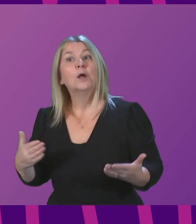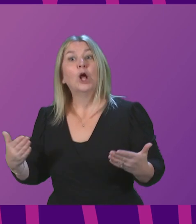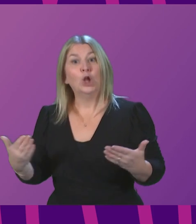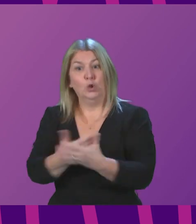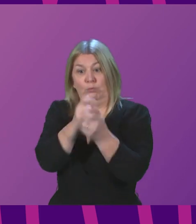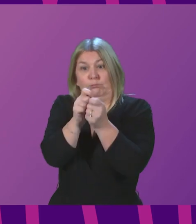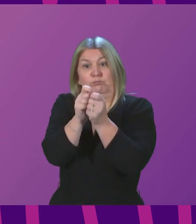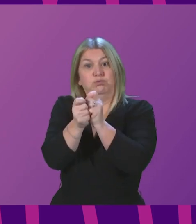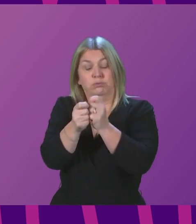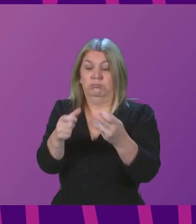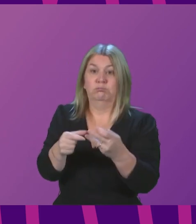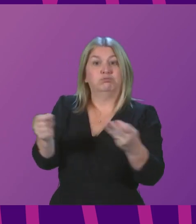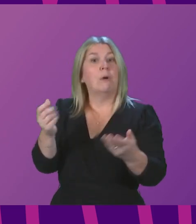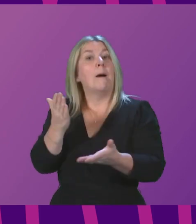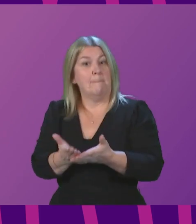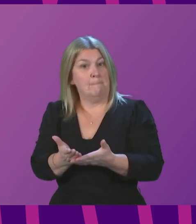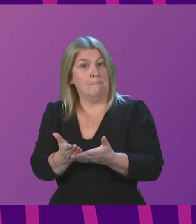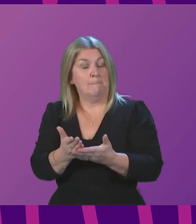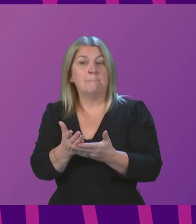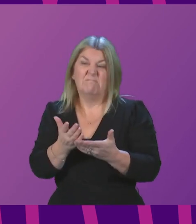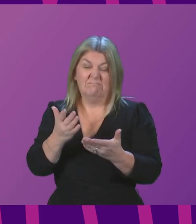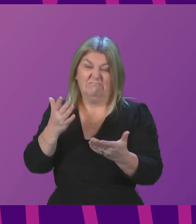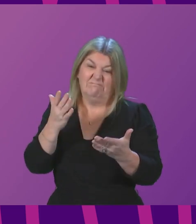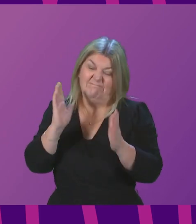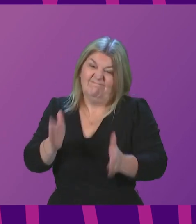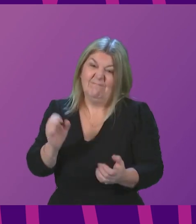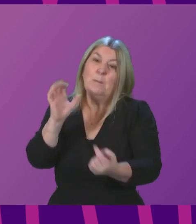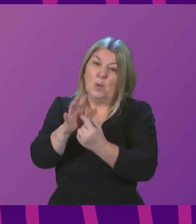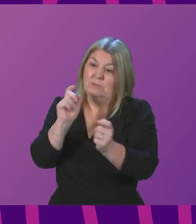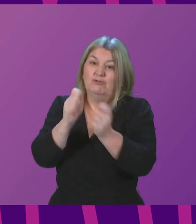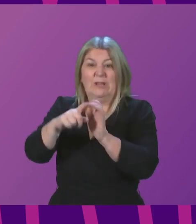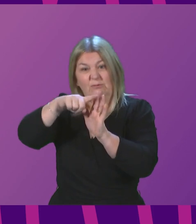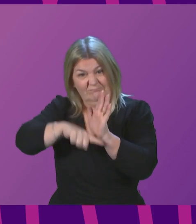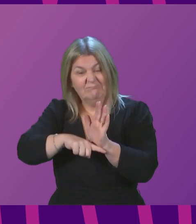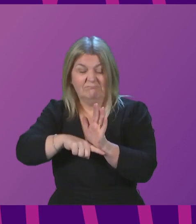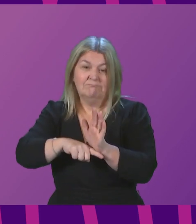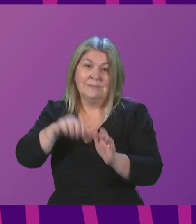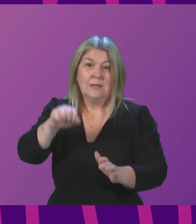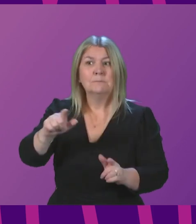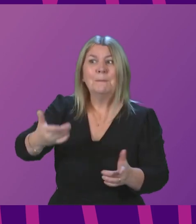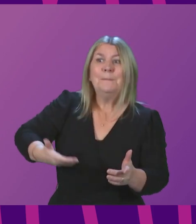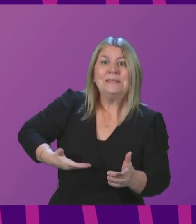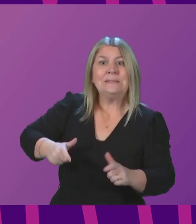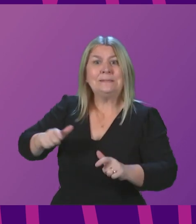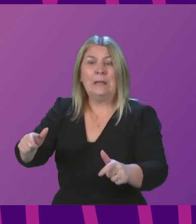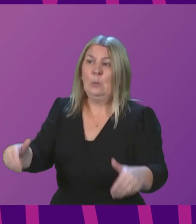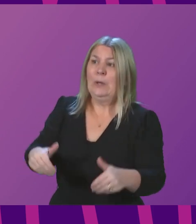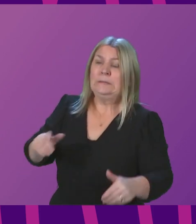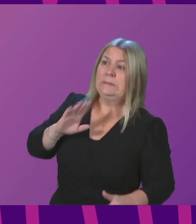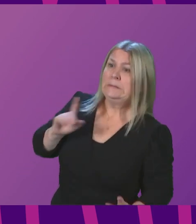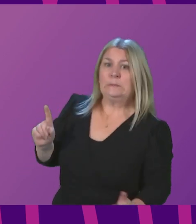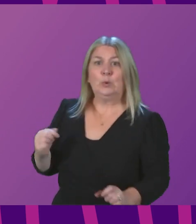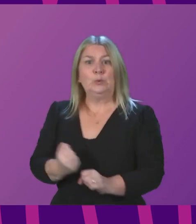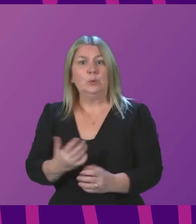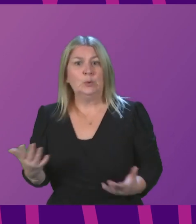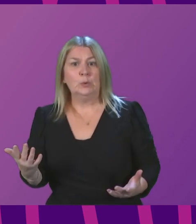meant necessary changes to guidance, it is not right that once again businesses are still waiting to hear what they need